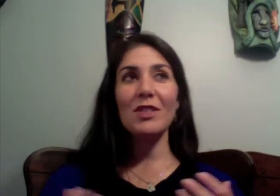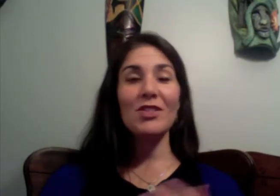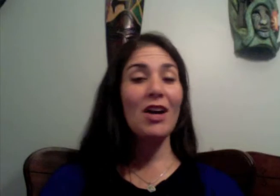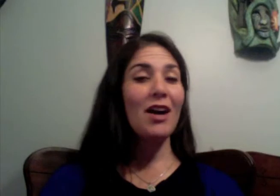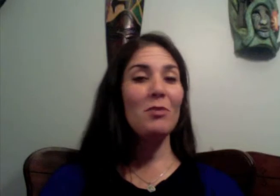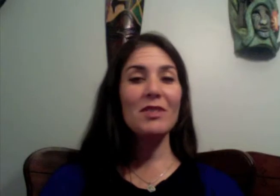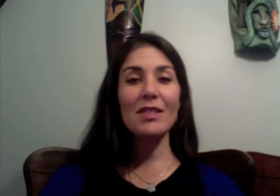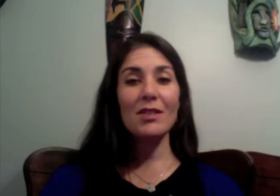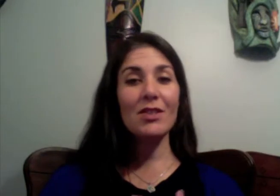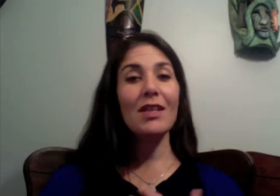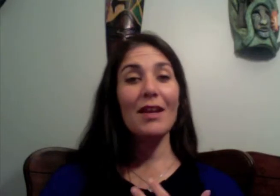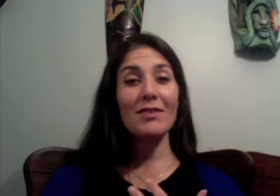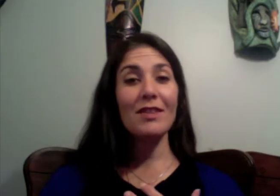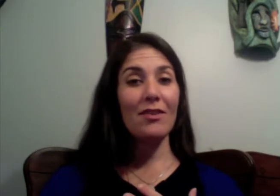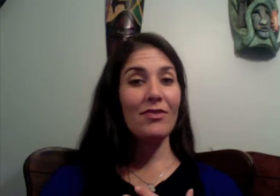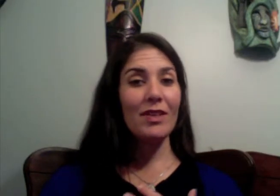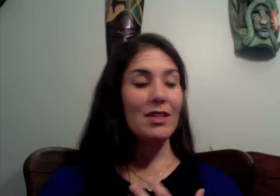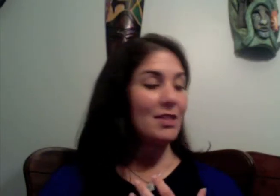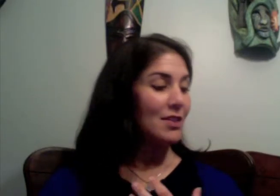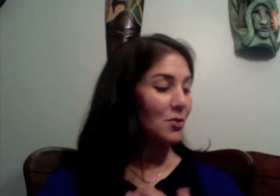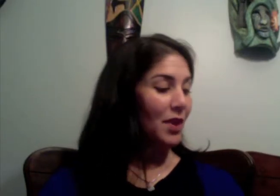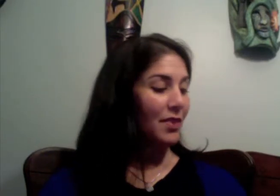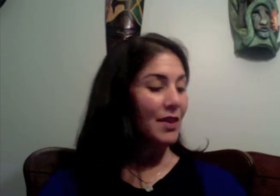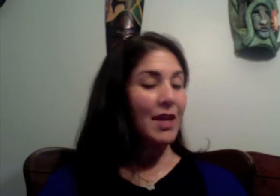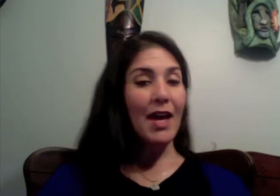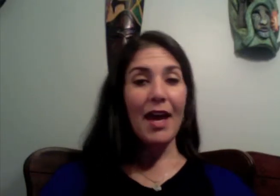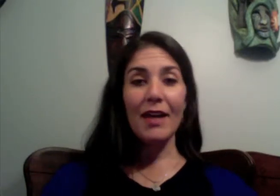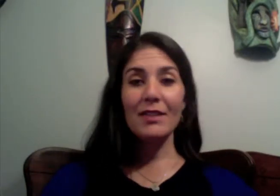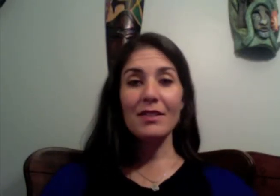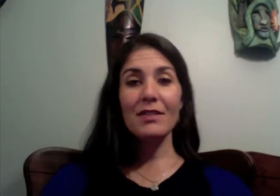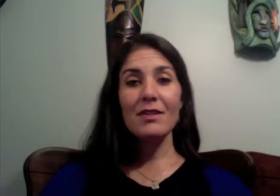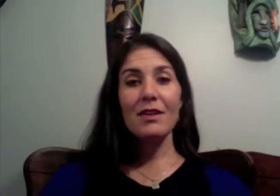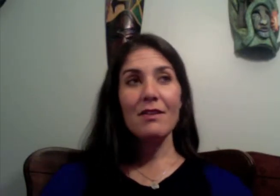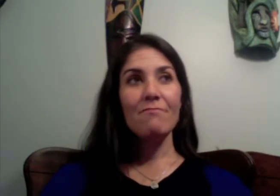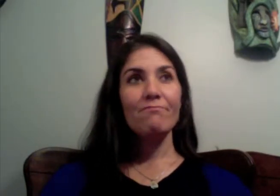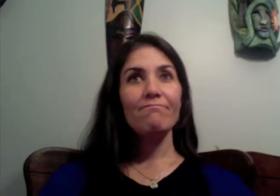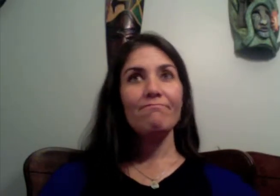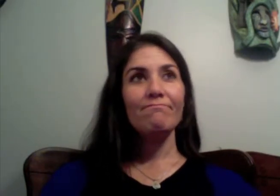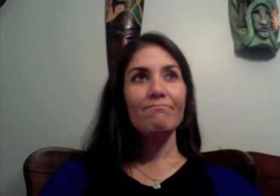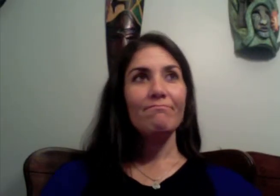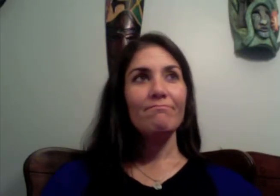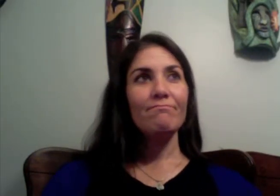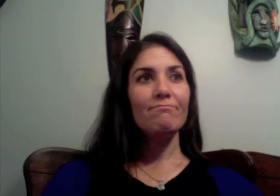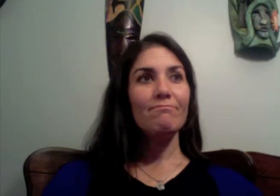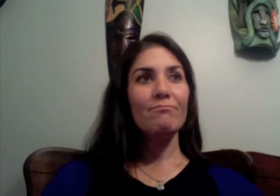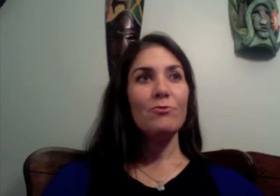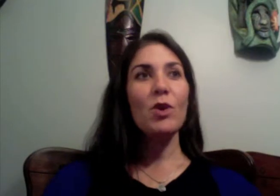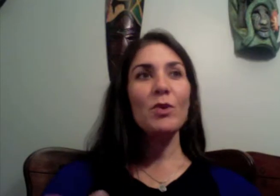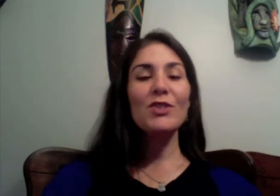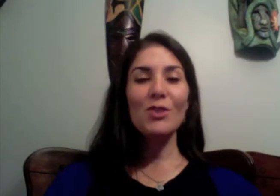jobs there's a lot of stuff to deal with and what do we do